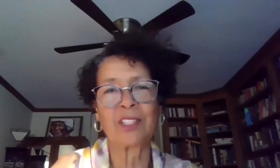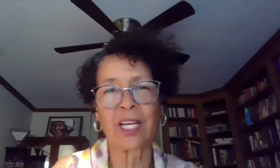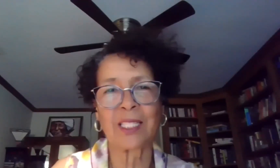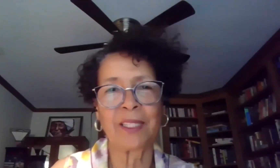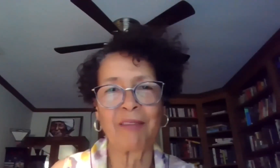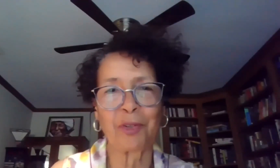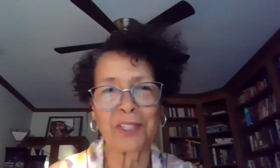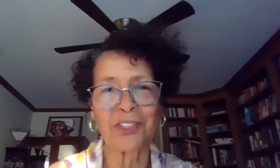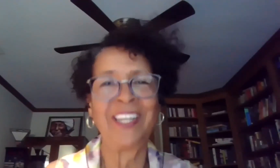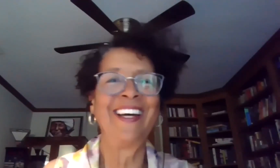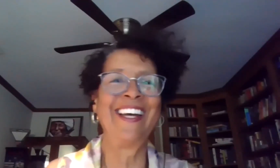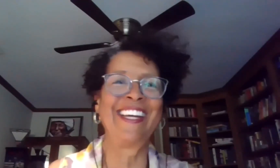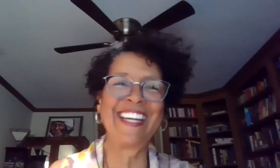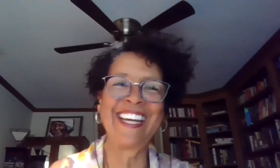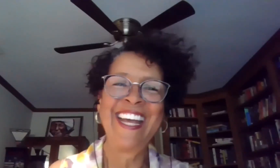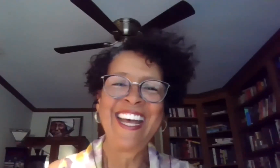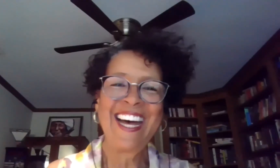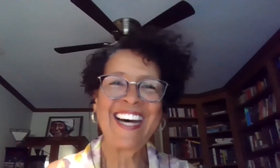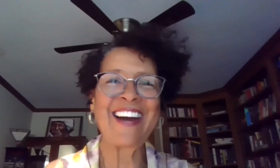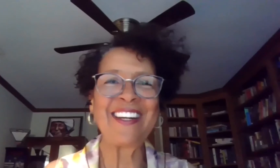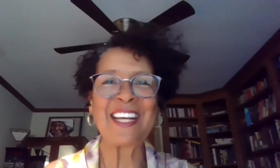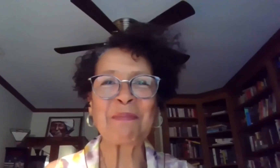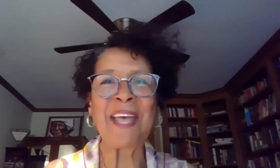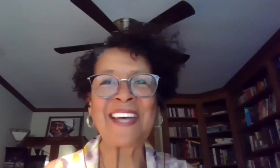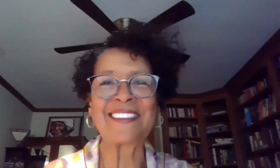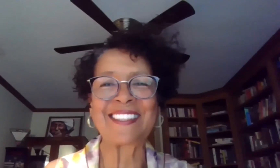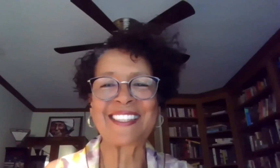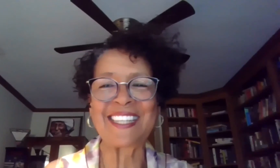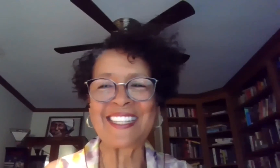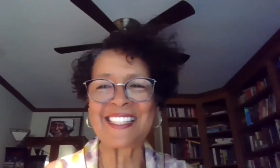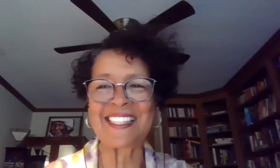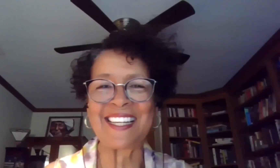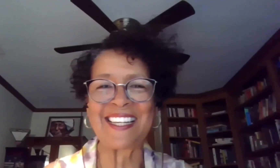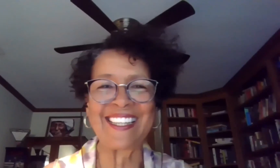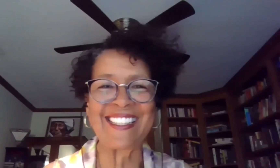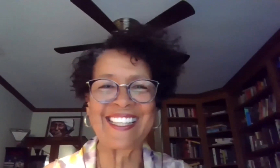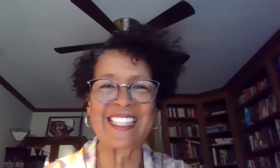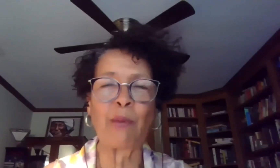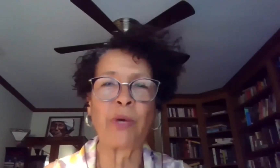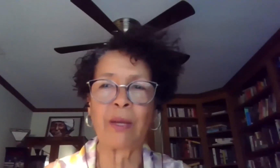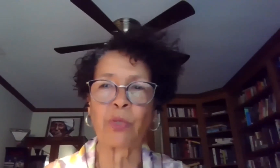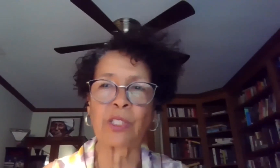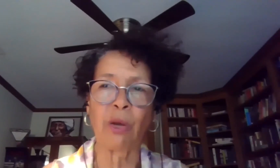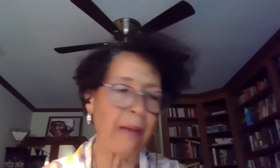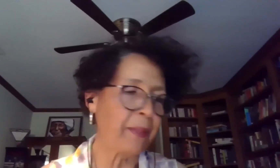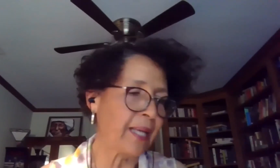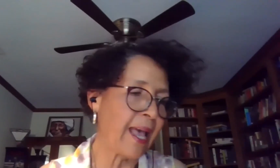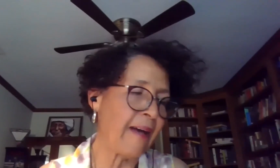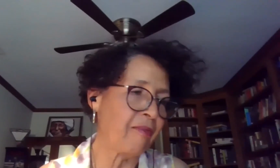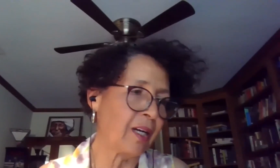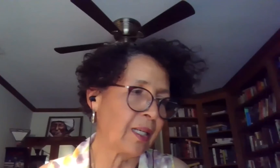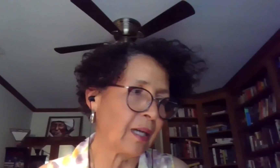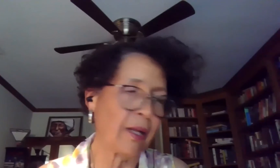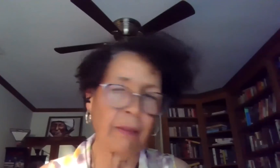apologize, but not very much. Uh, our next panelist, uh, is, is someone that we're so happy to